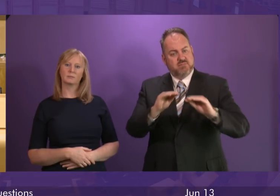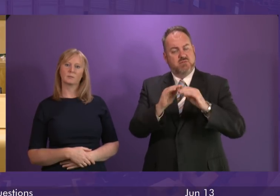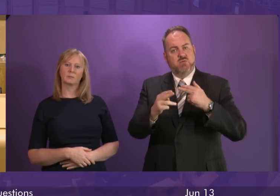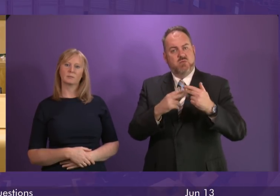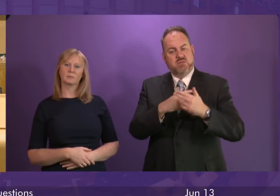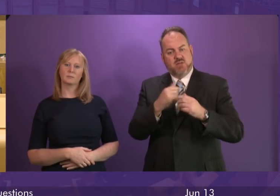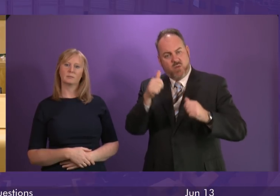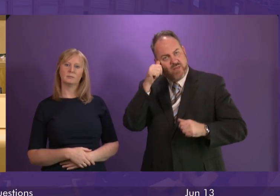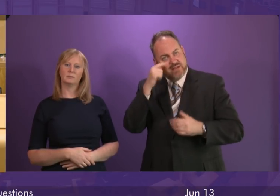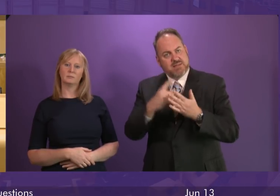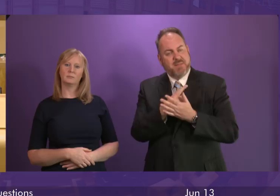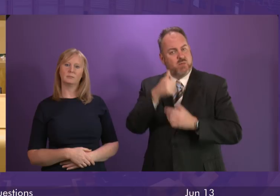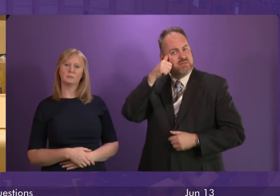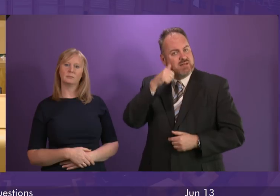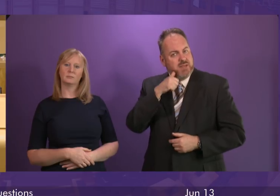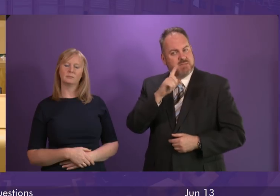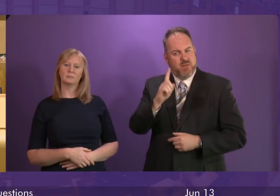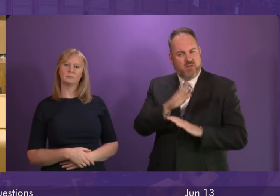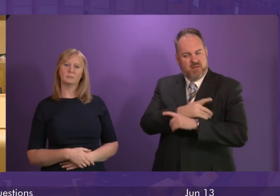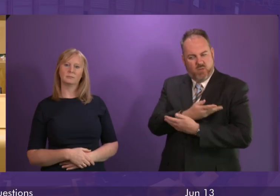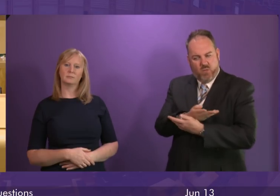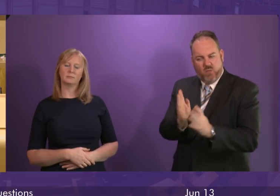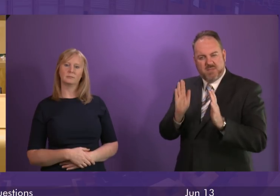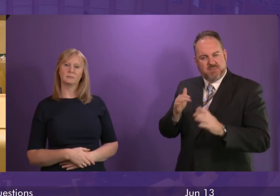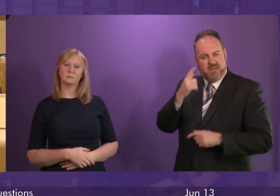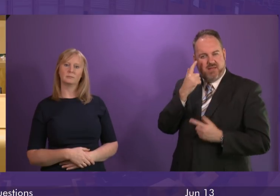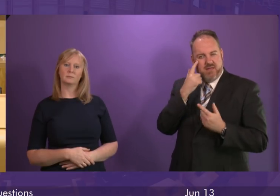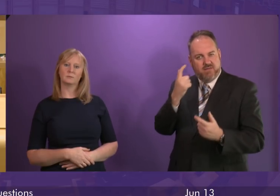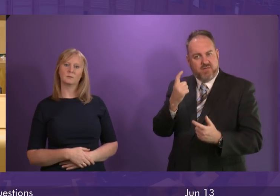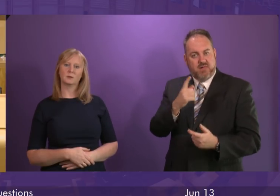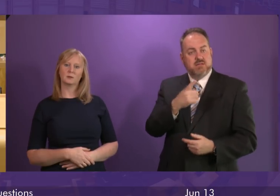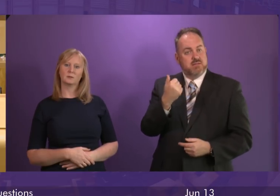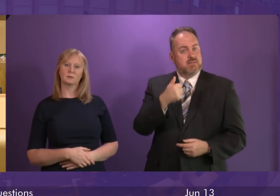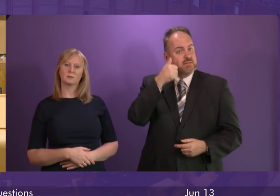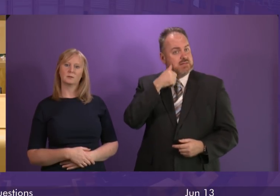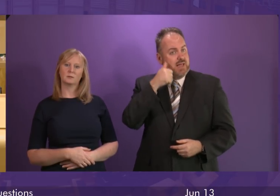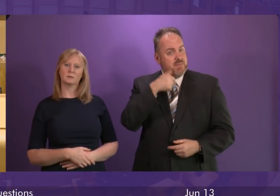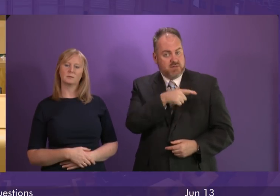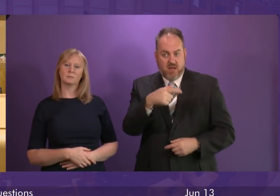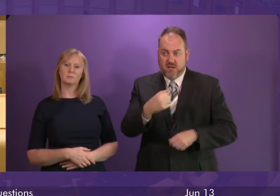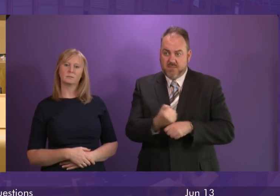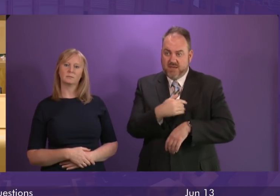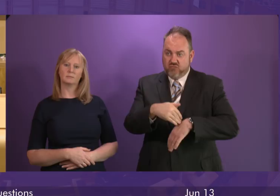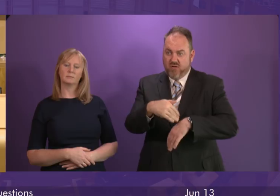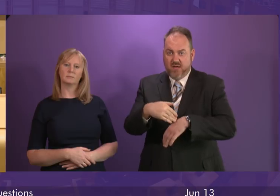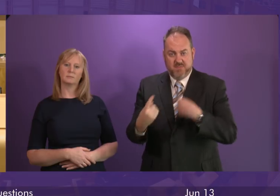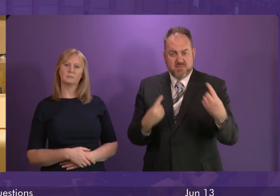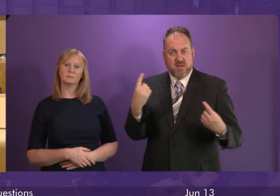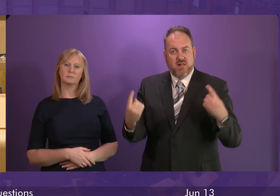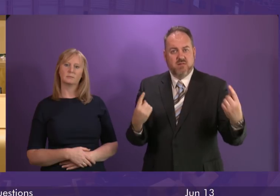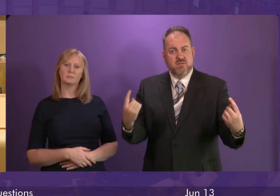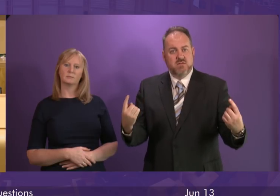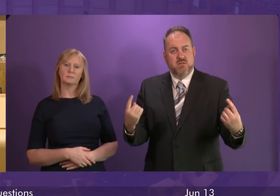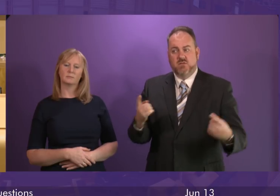However, we should all remain vigilant and highlight that whether or not scammers are successful, they are committing a crime. Does the First Minister also agree